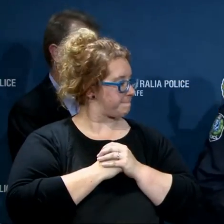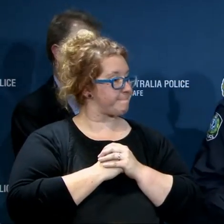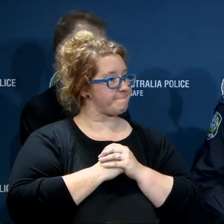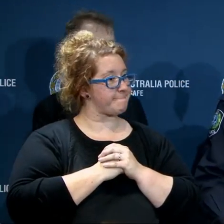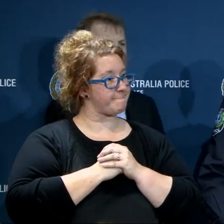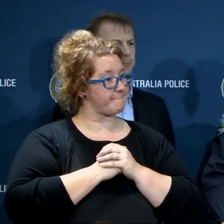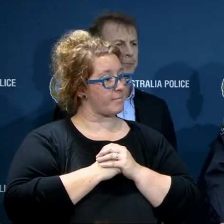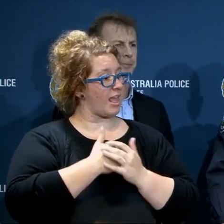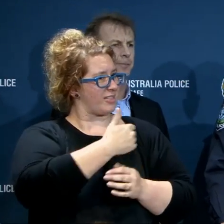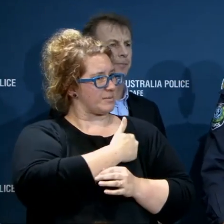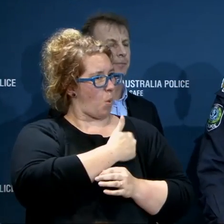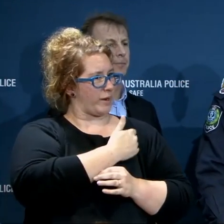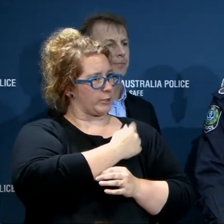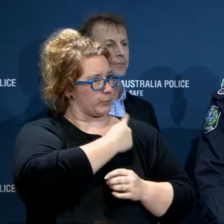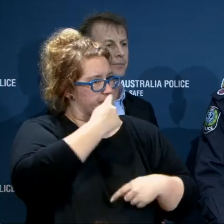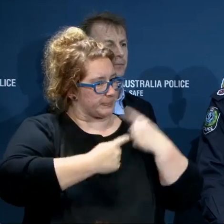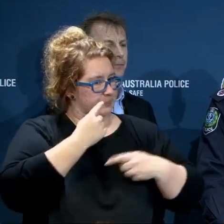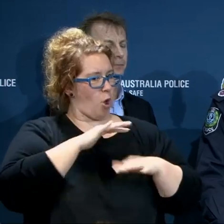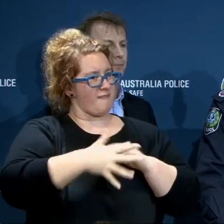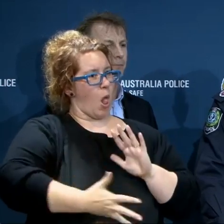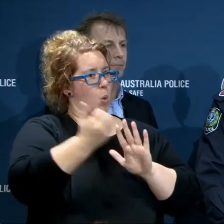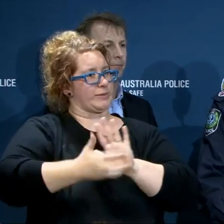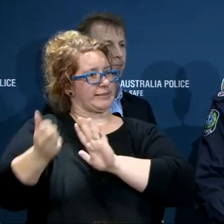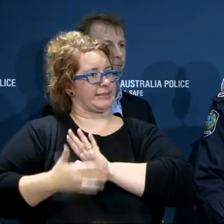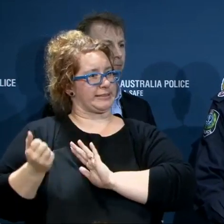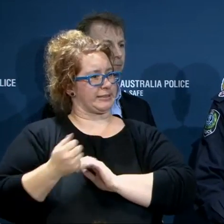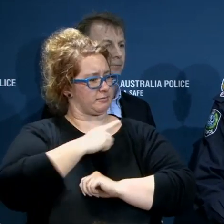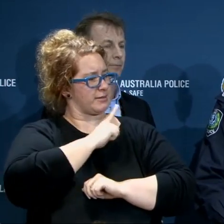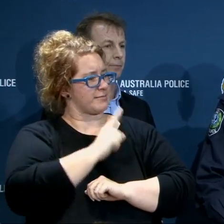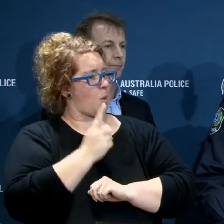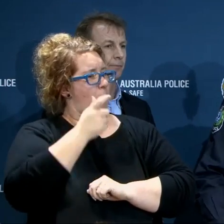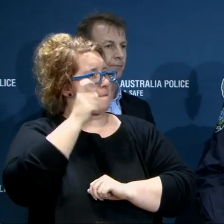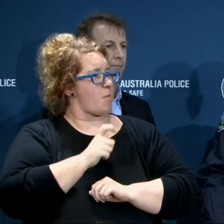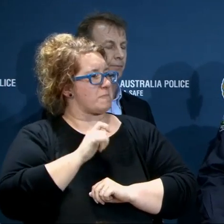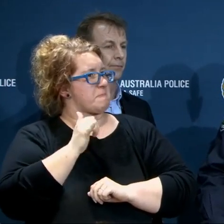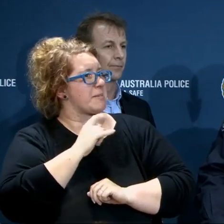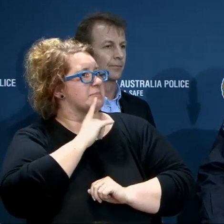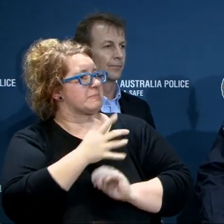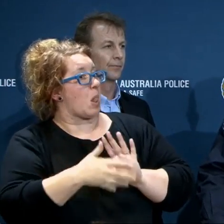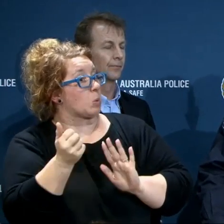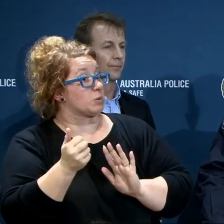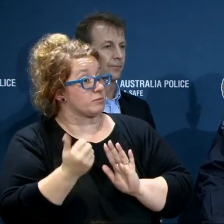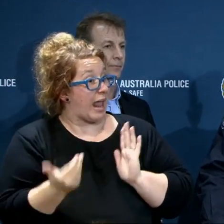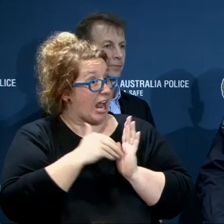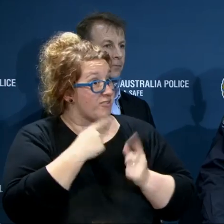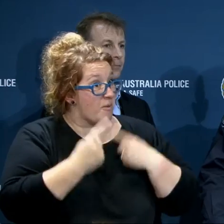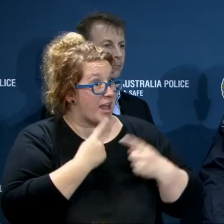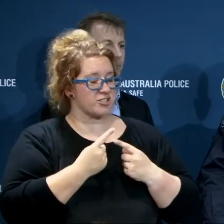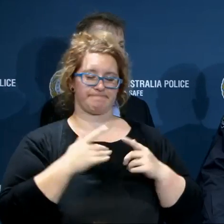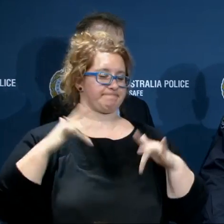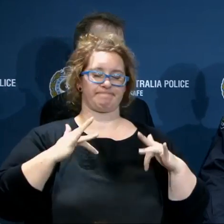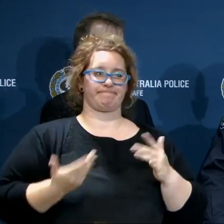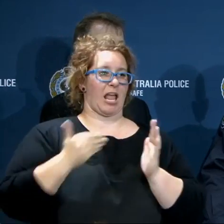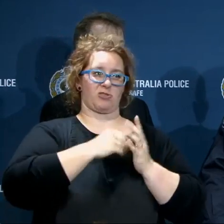You talked this morning about polluting. You received an unconfident report. Do you have anything more to add on that? No further update at this stage,